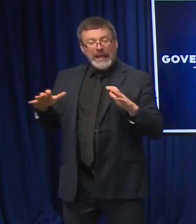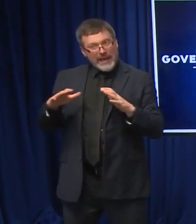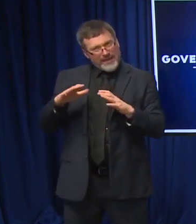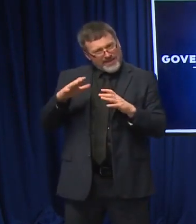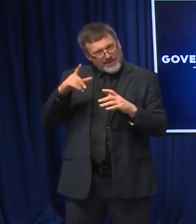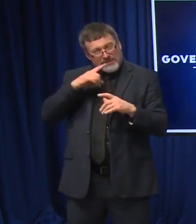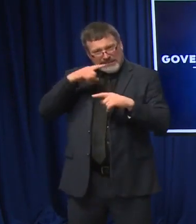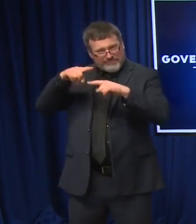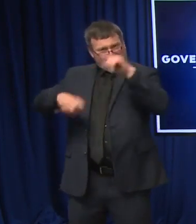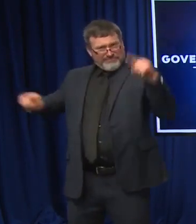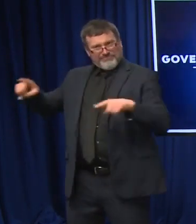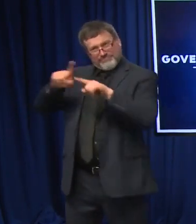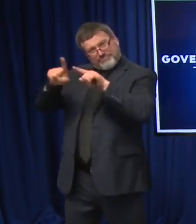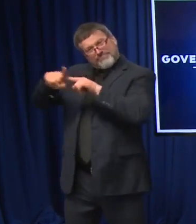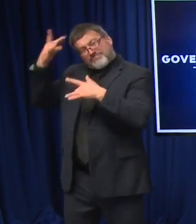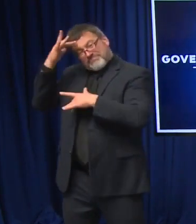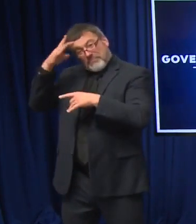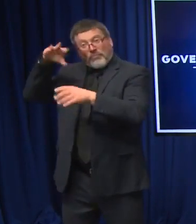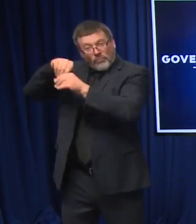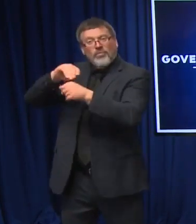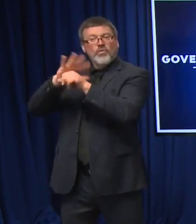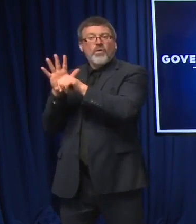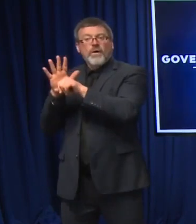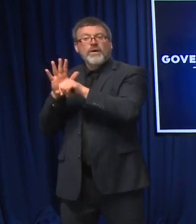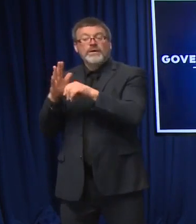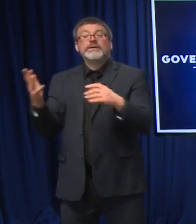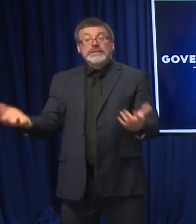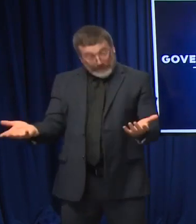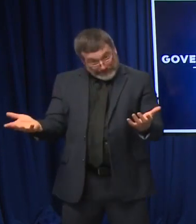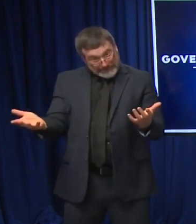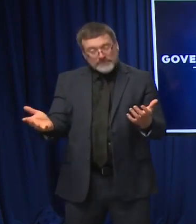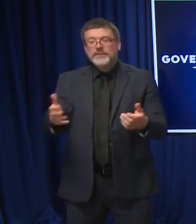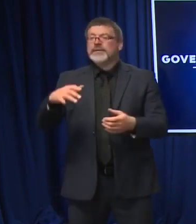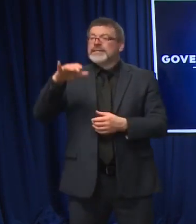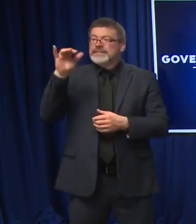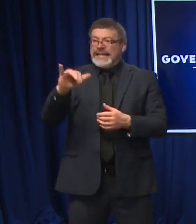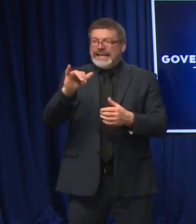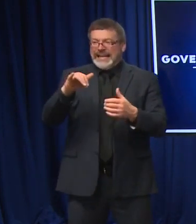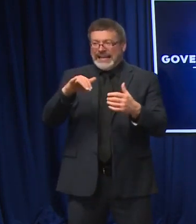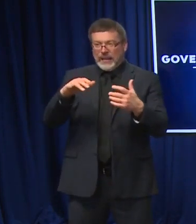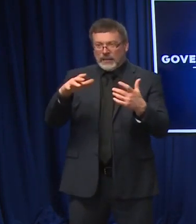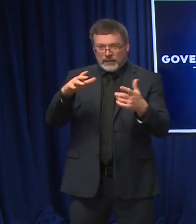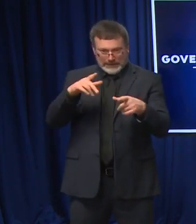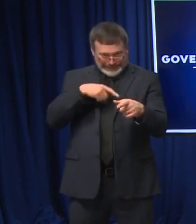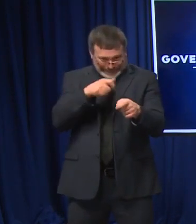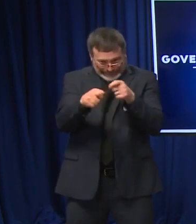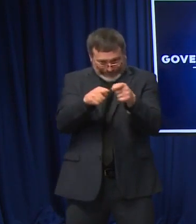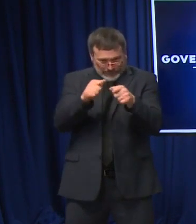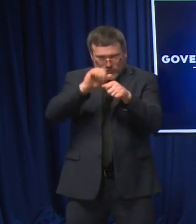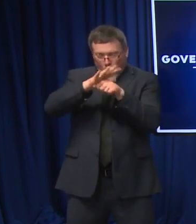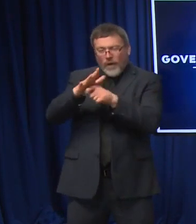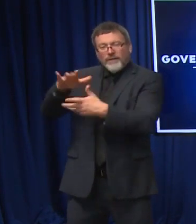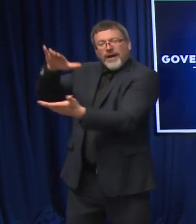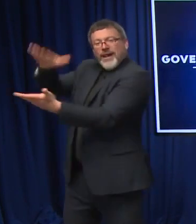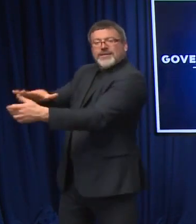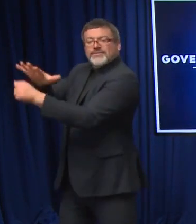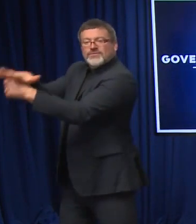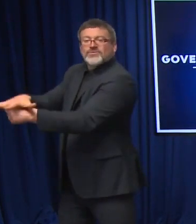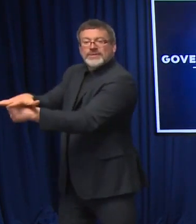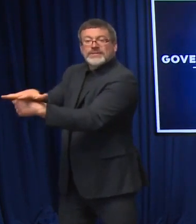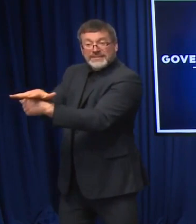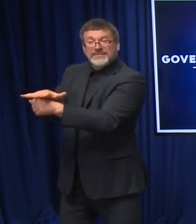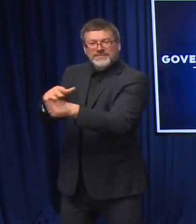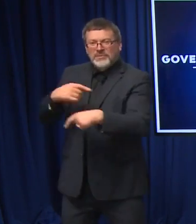system any more than we really have to or any more than we have possibly seen to date. So